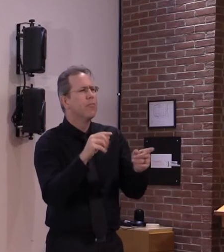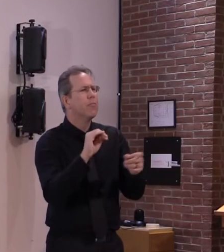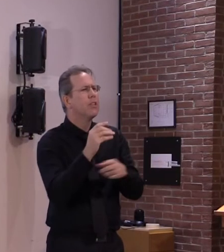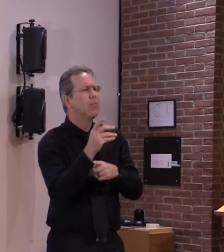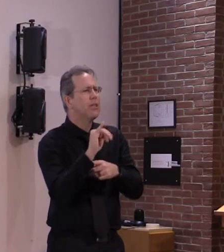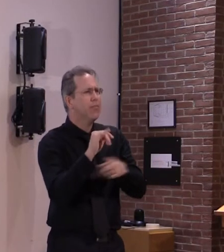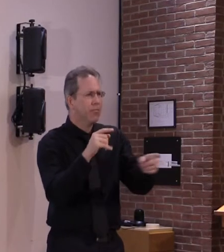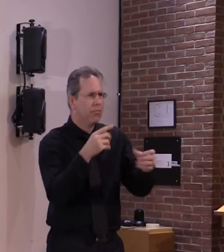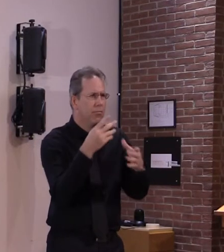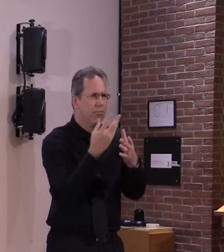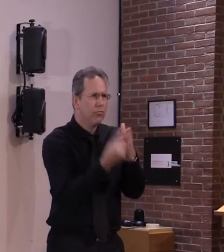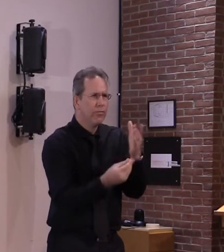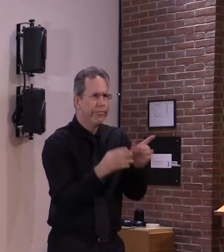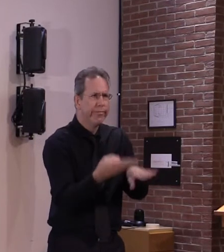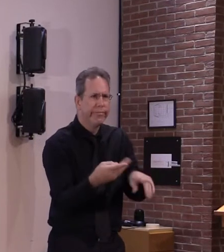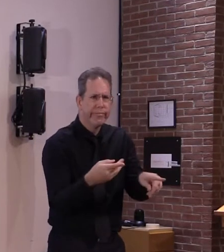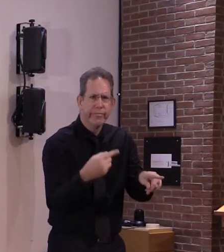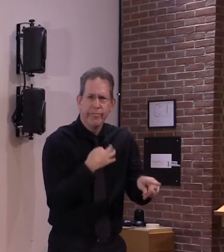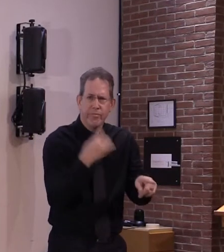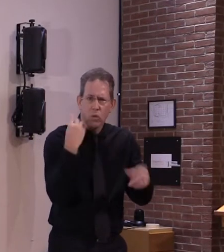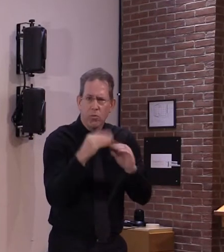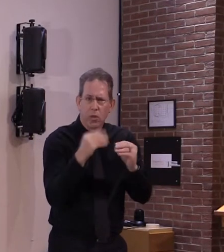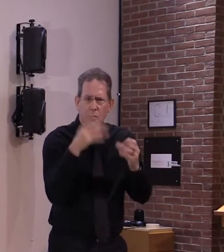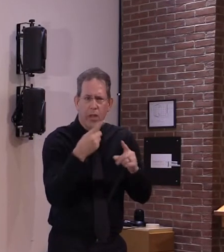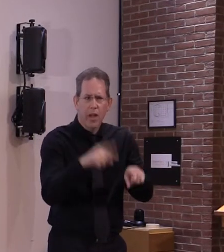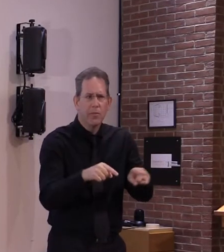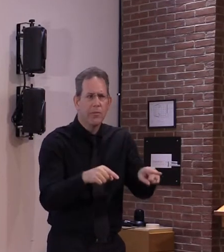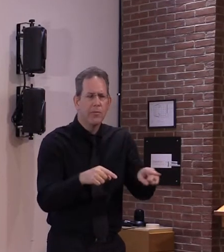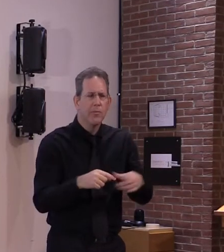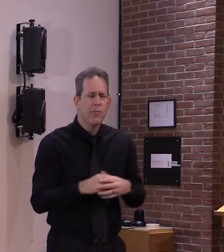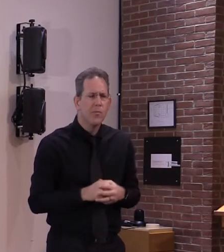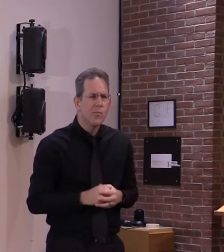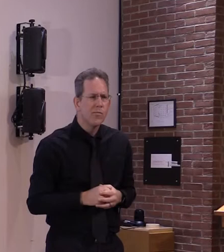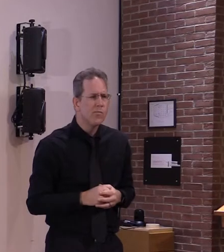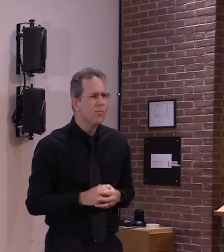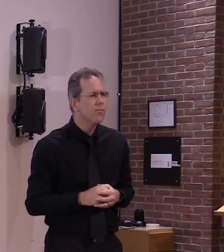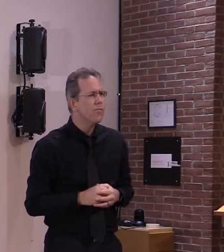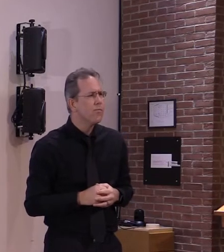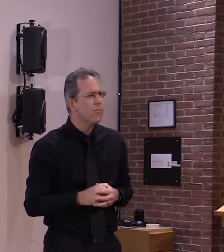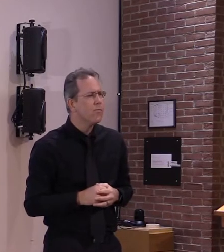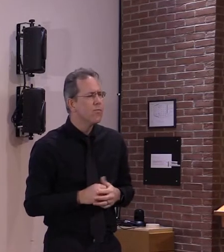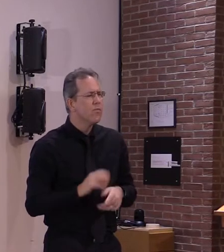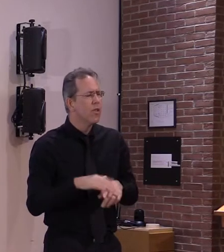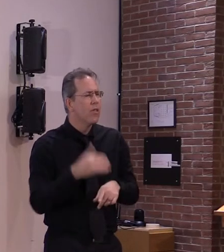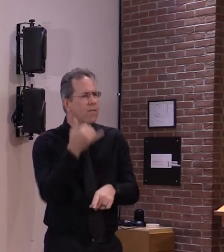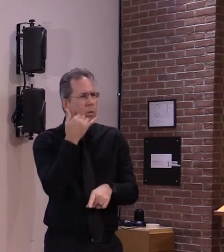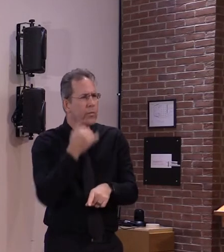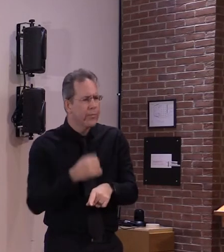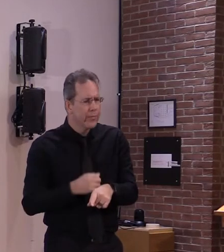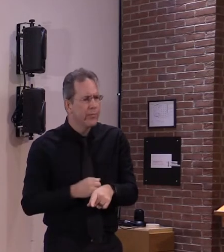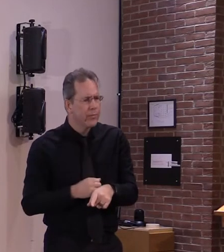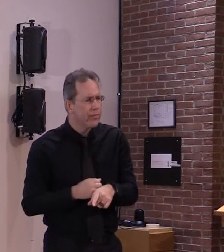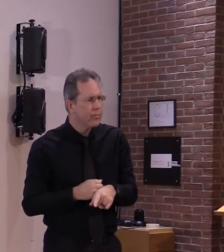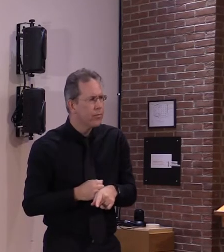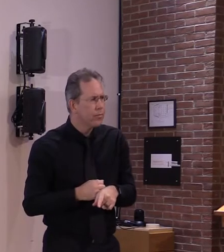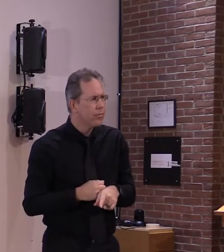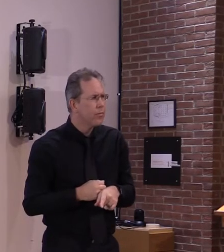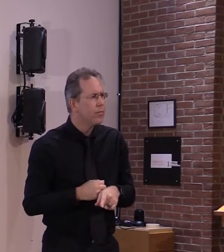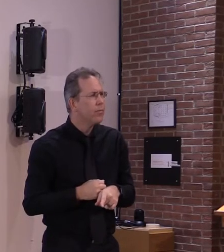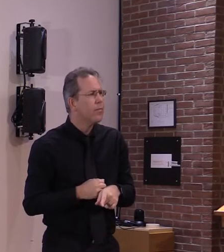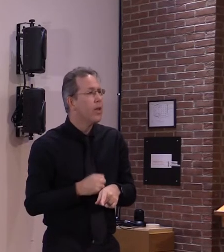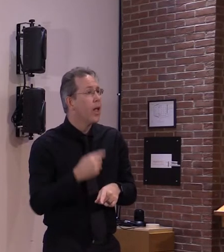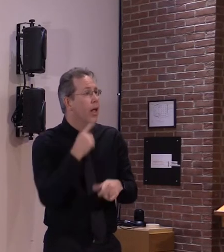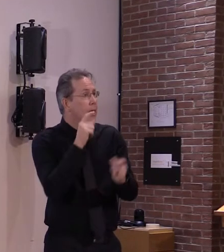uh did governor um and the answer is no um as you know we had a 59 year old that uh died